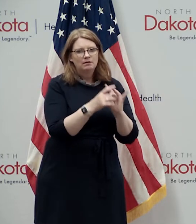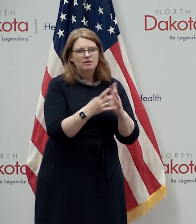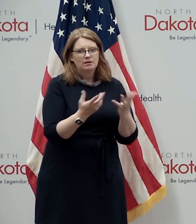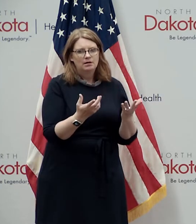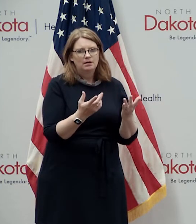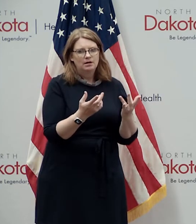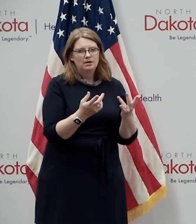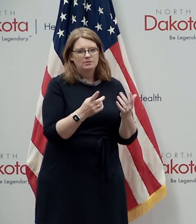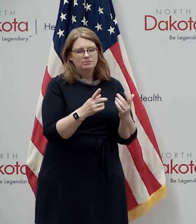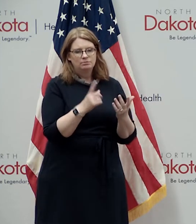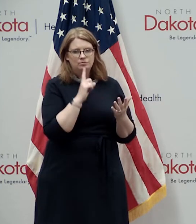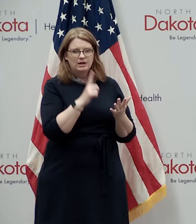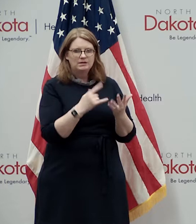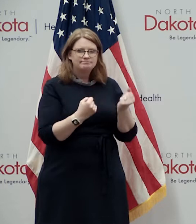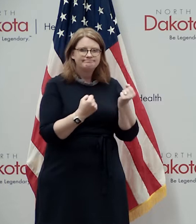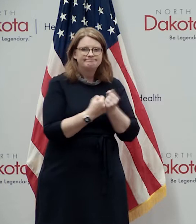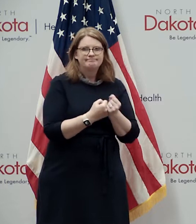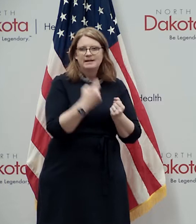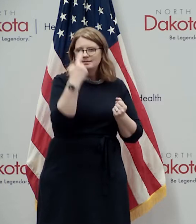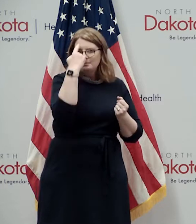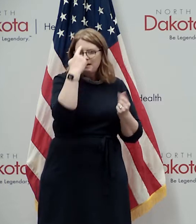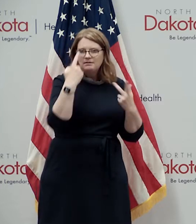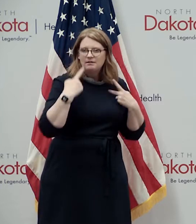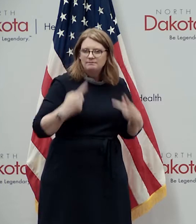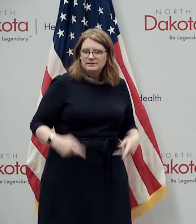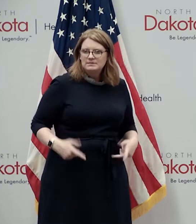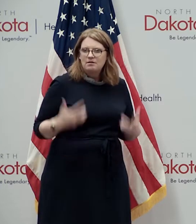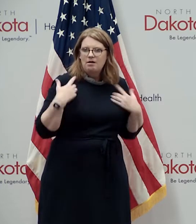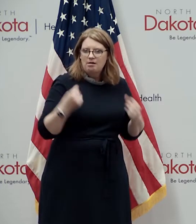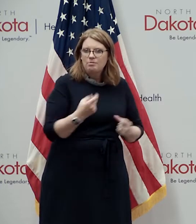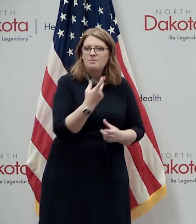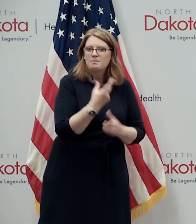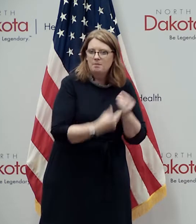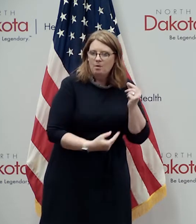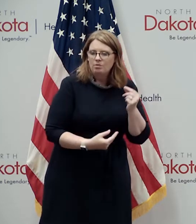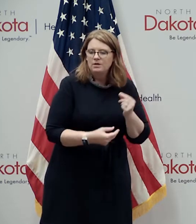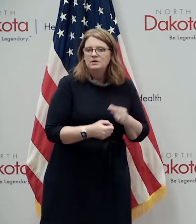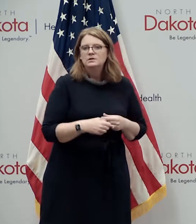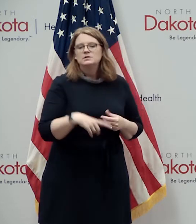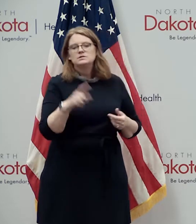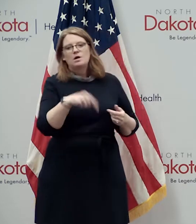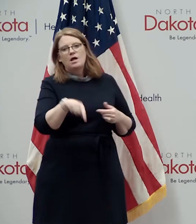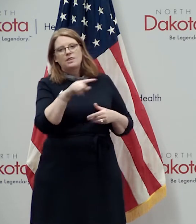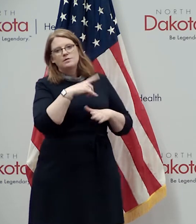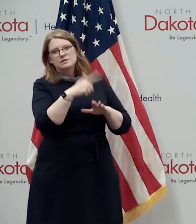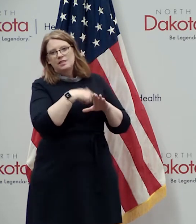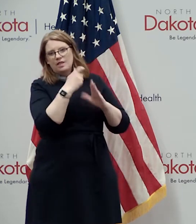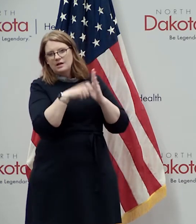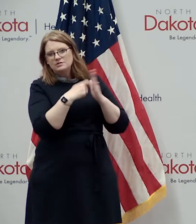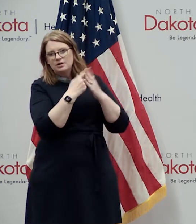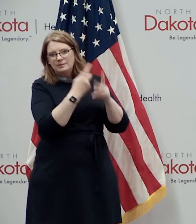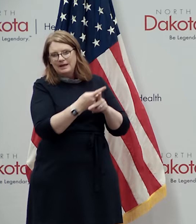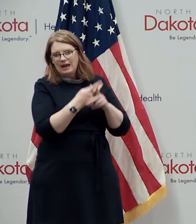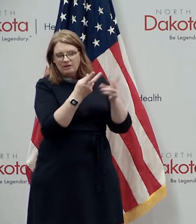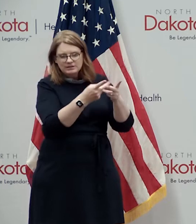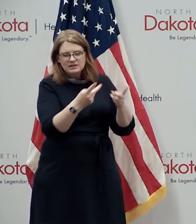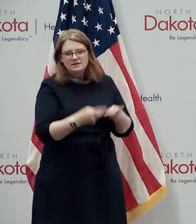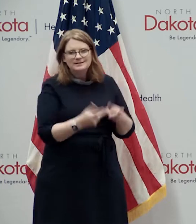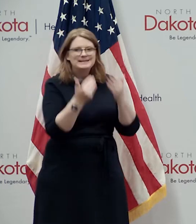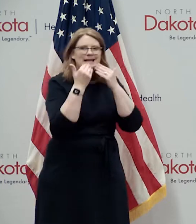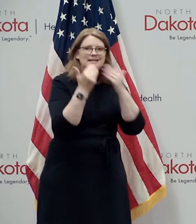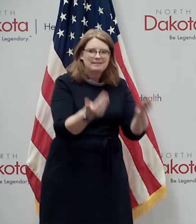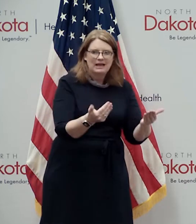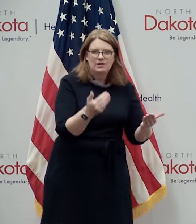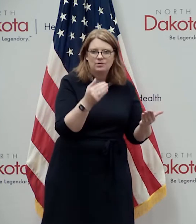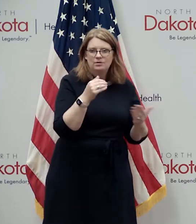the mental health as well as the physical health and so again uh thanks to all those long-term care facilities and congrats to those that are the